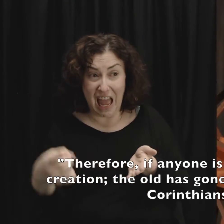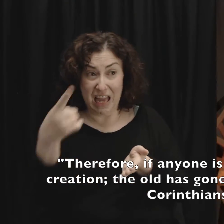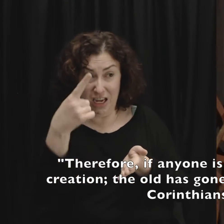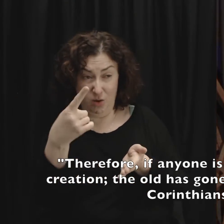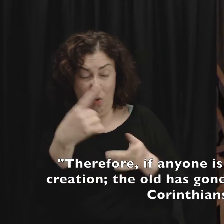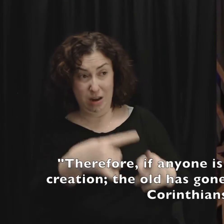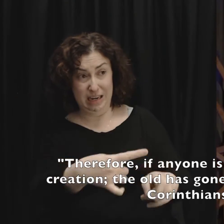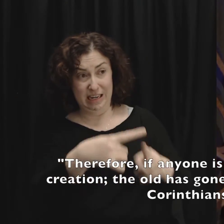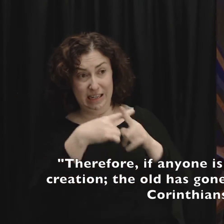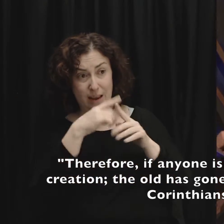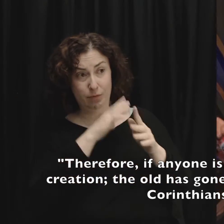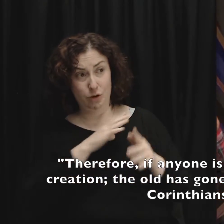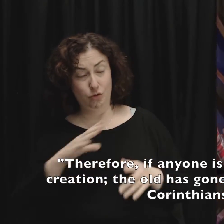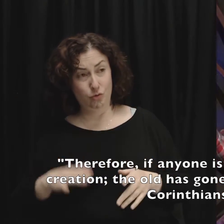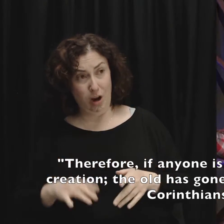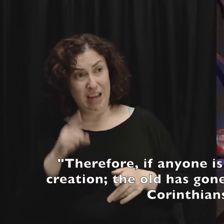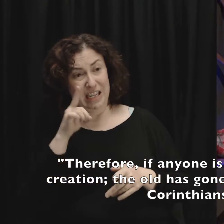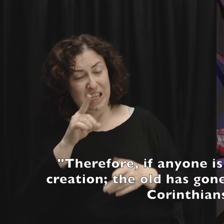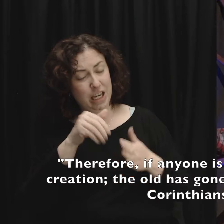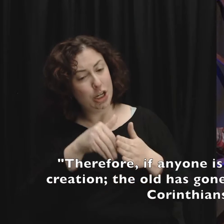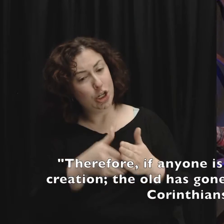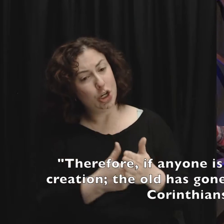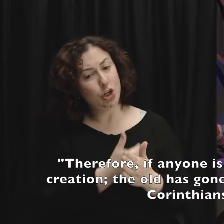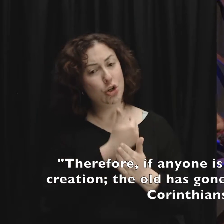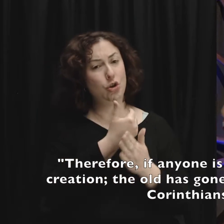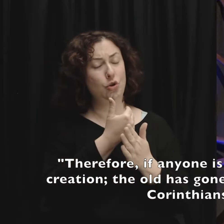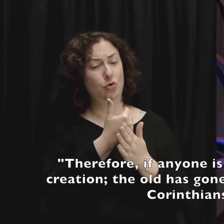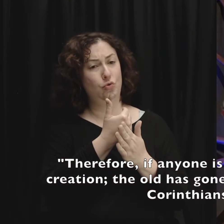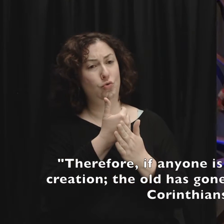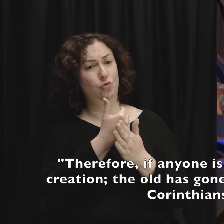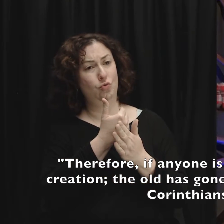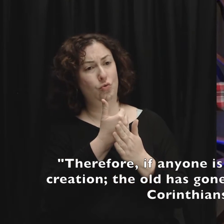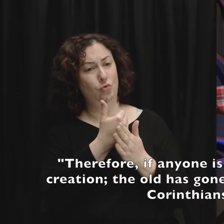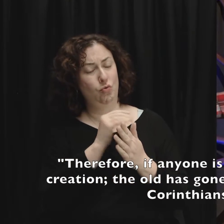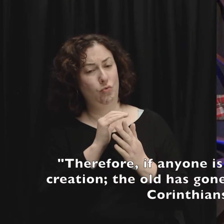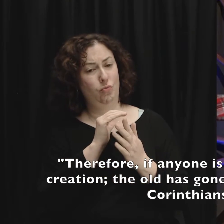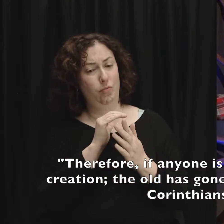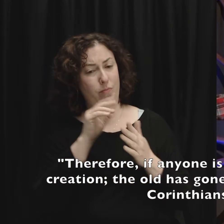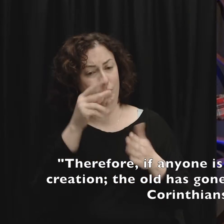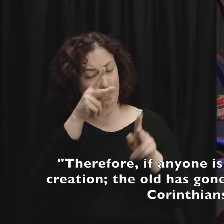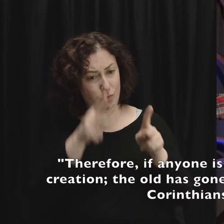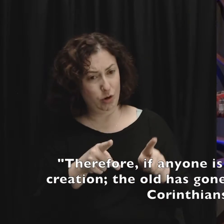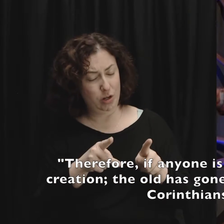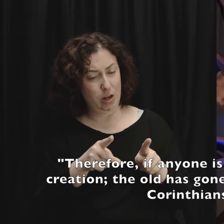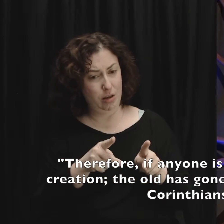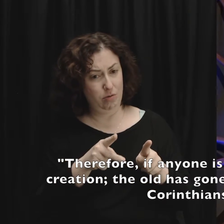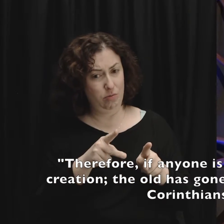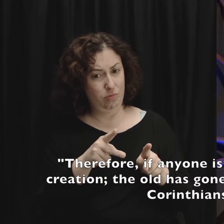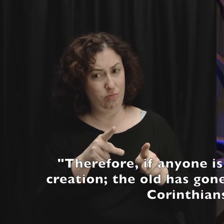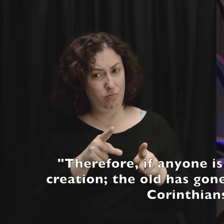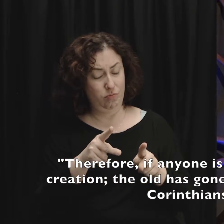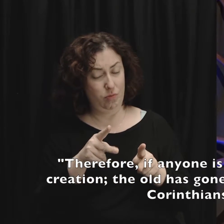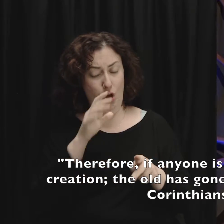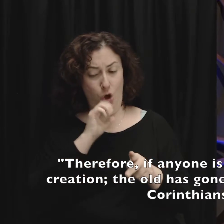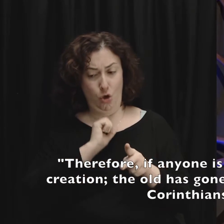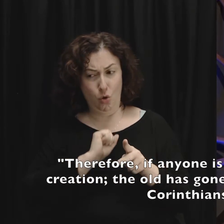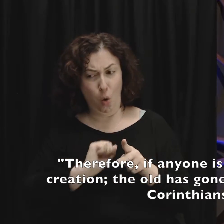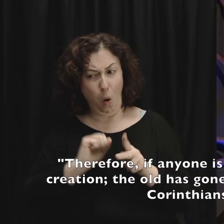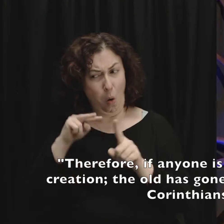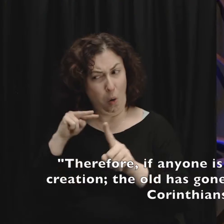Christ, he is a new creation. The old has gone and the new has come. My old